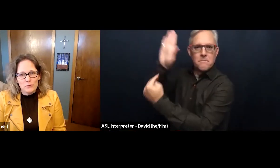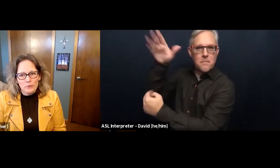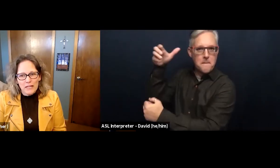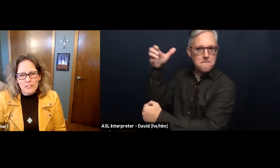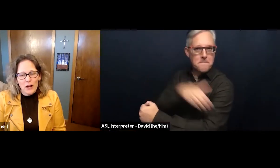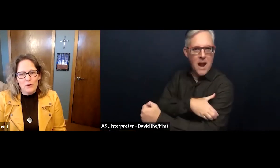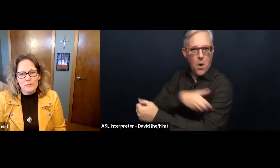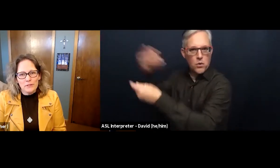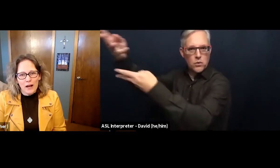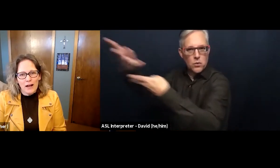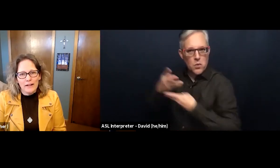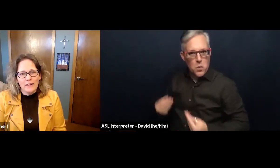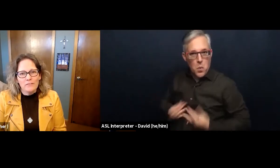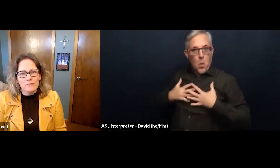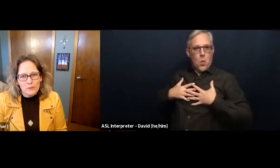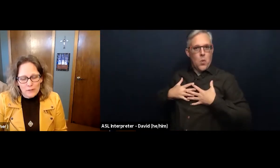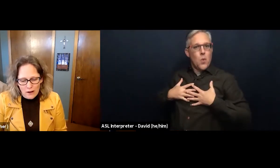reach out to God for love.